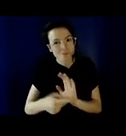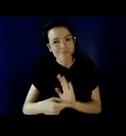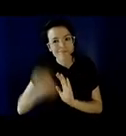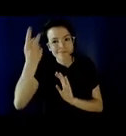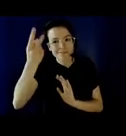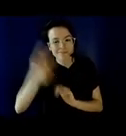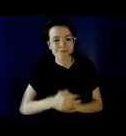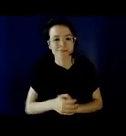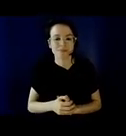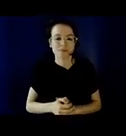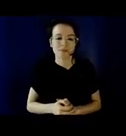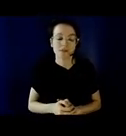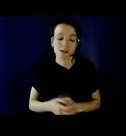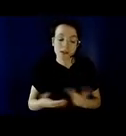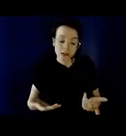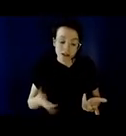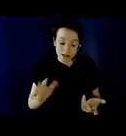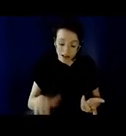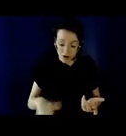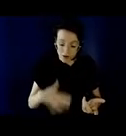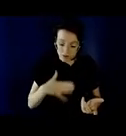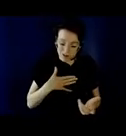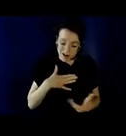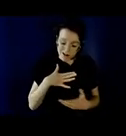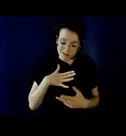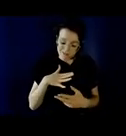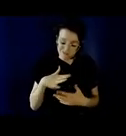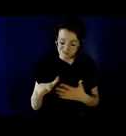equity and accessibility for students realistically.